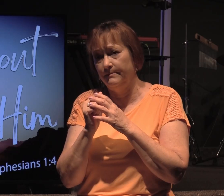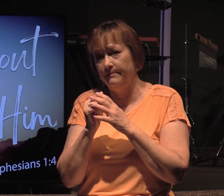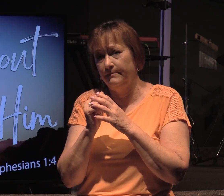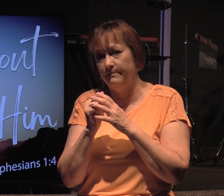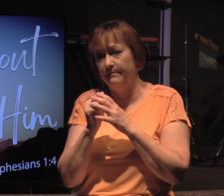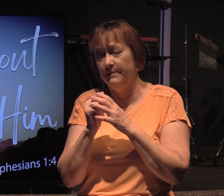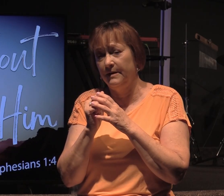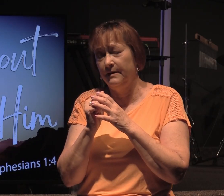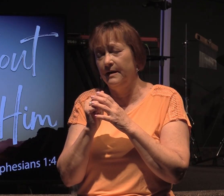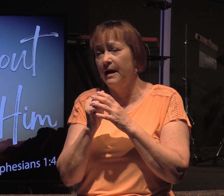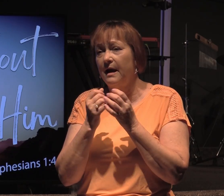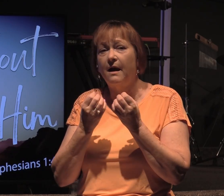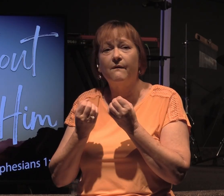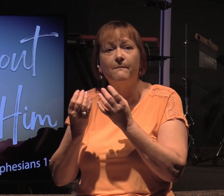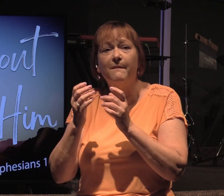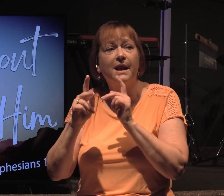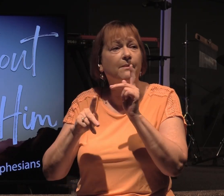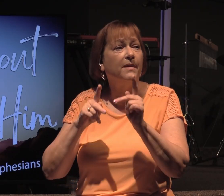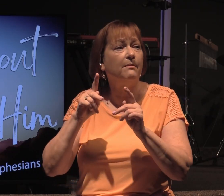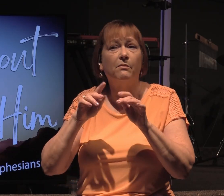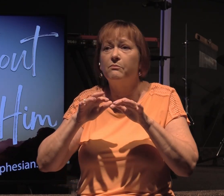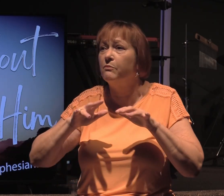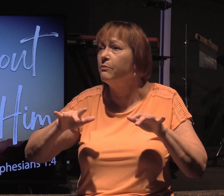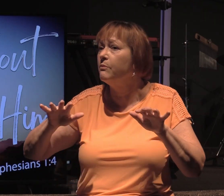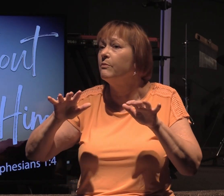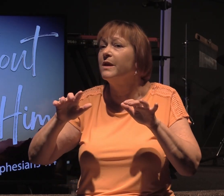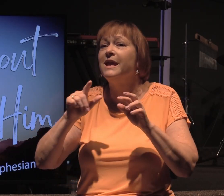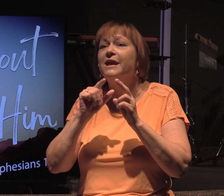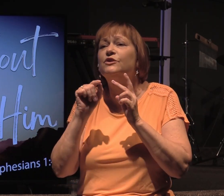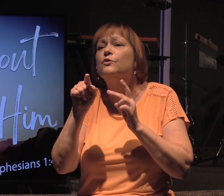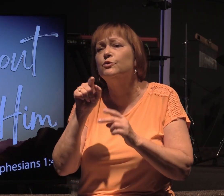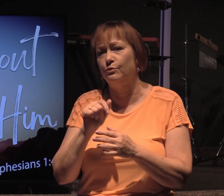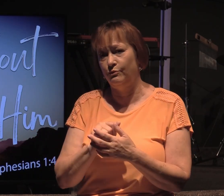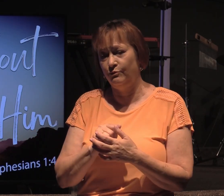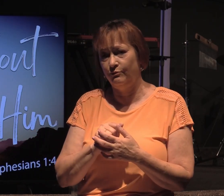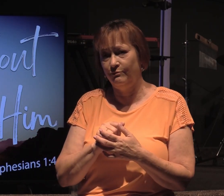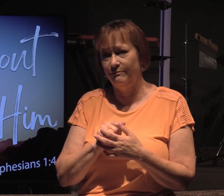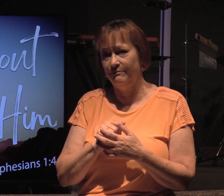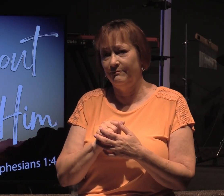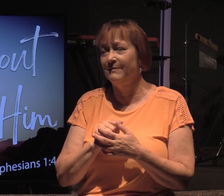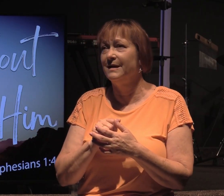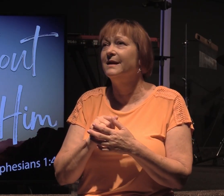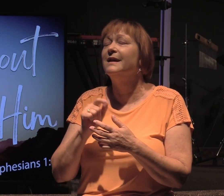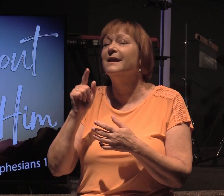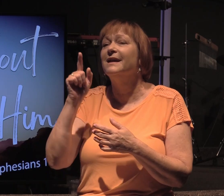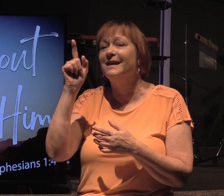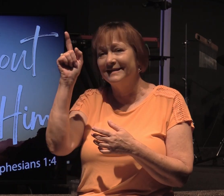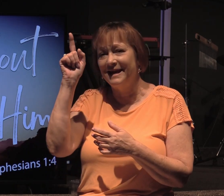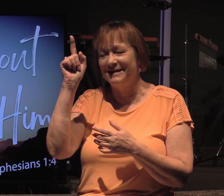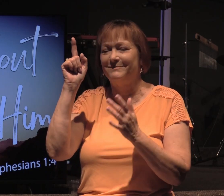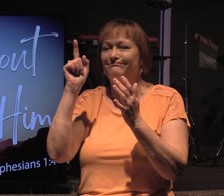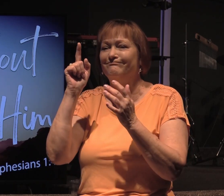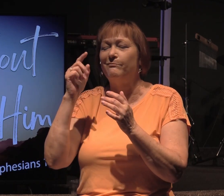And out of the myriads of the people, He chose you. It's His prerogative.